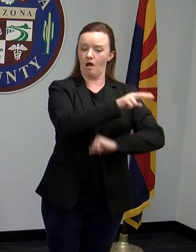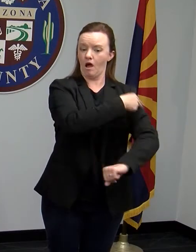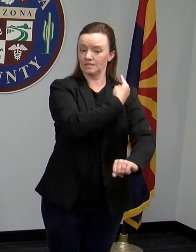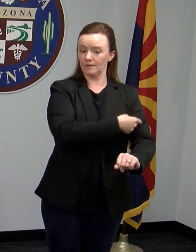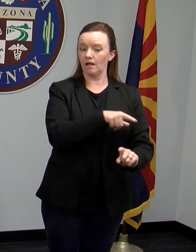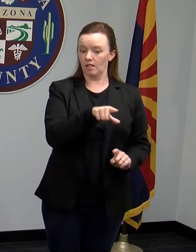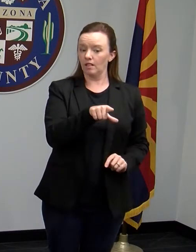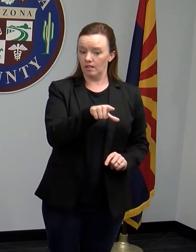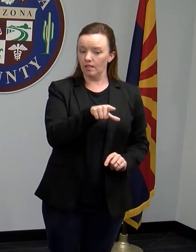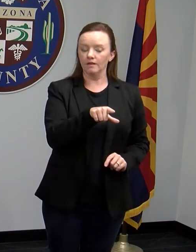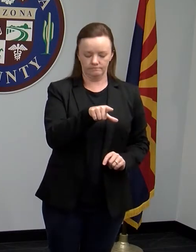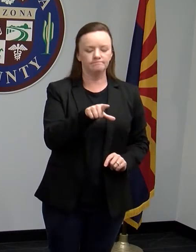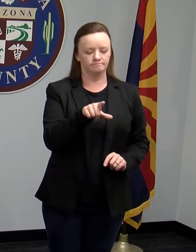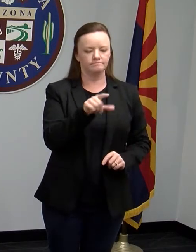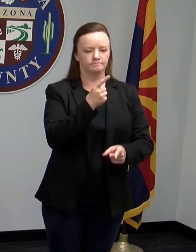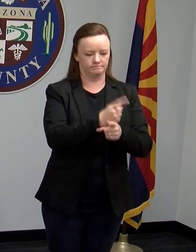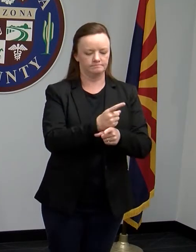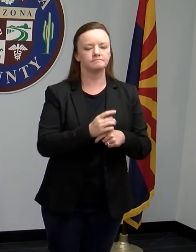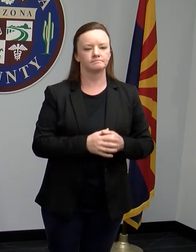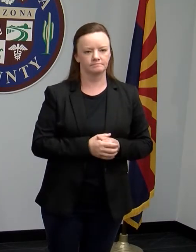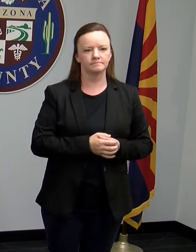Yes, it's inpatient.